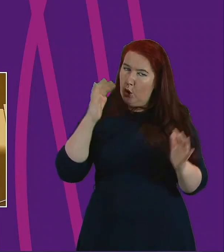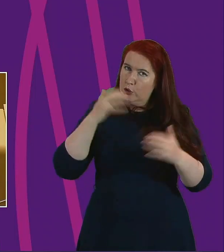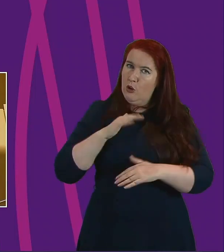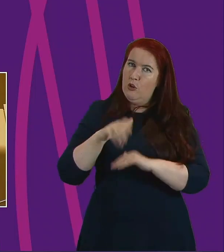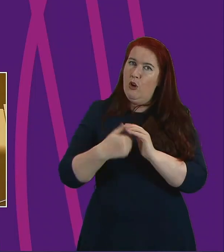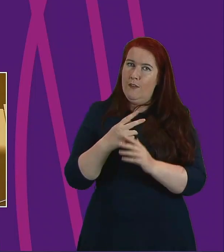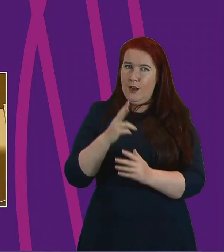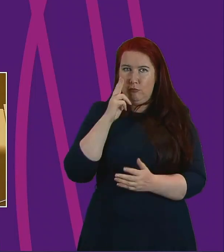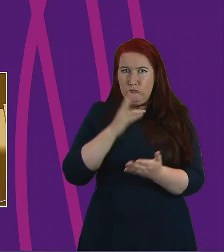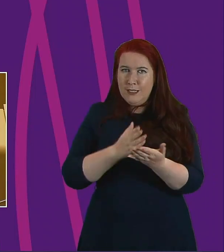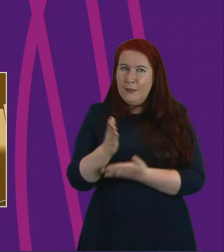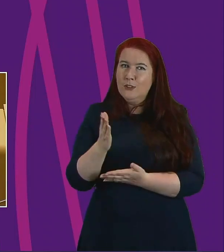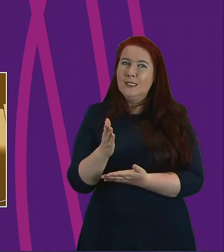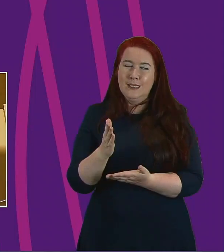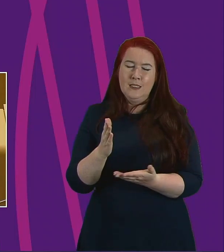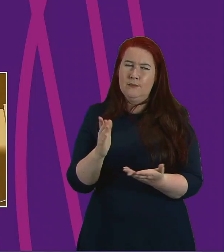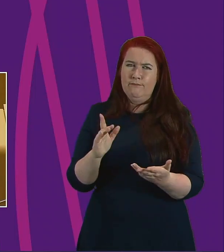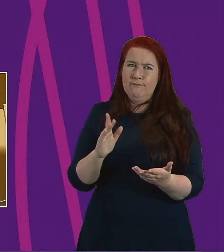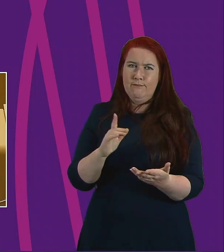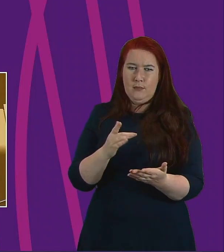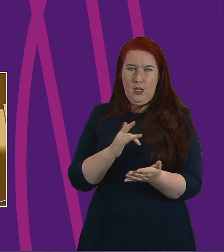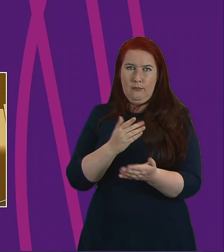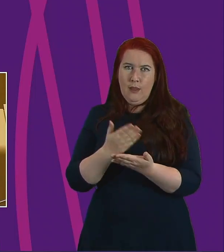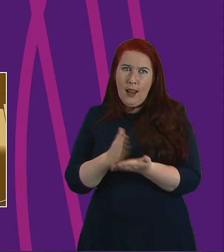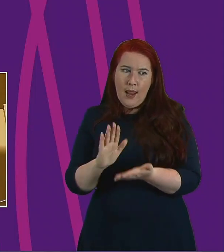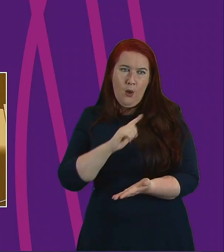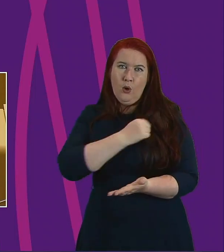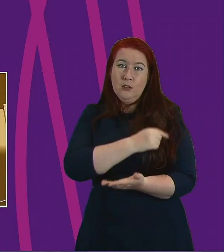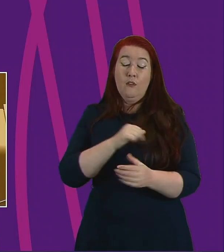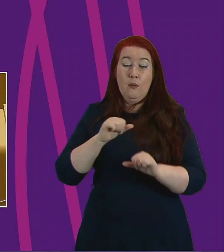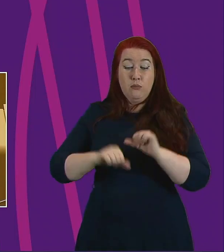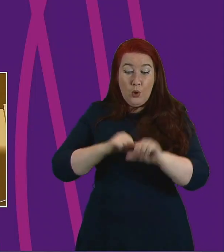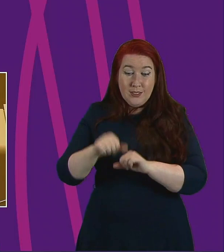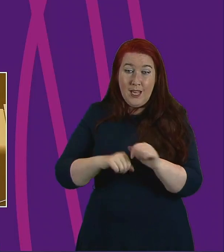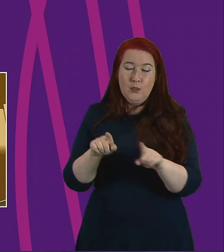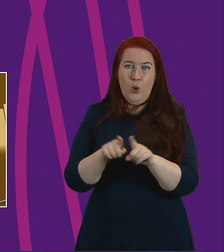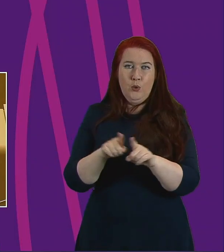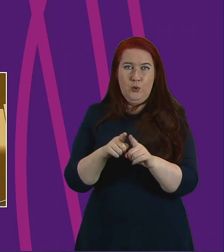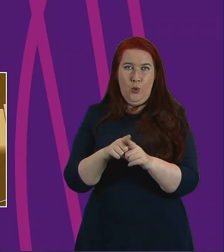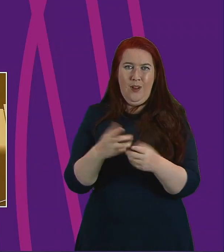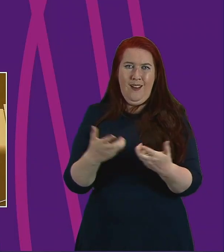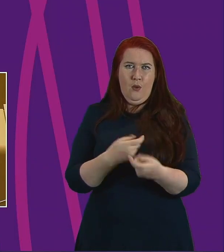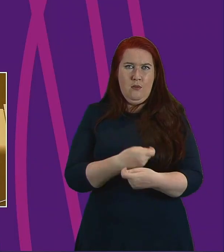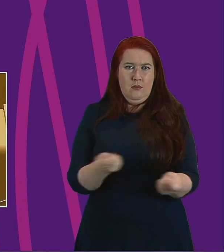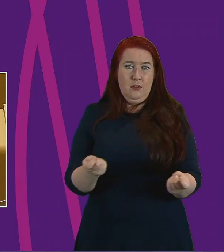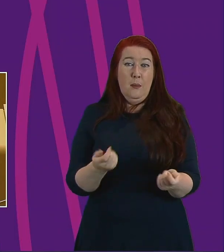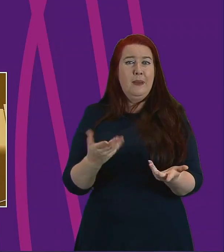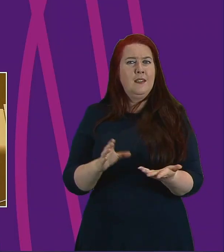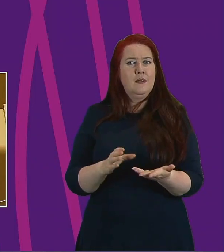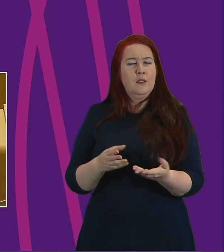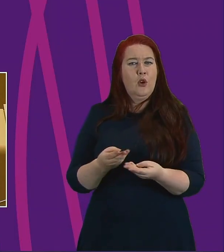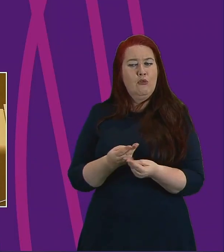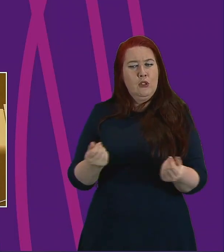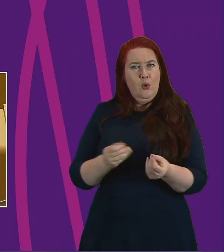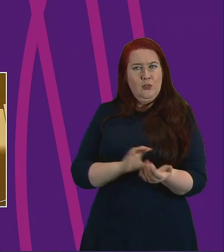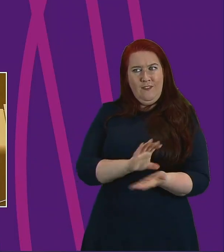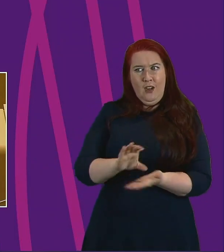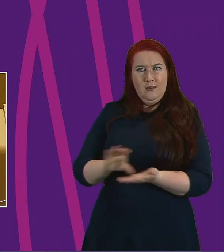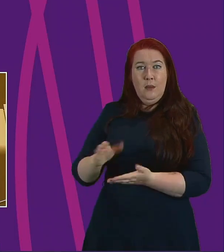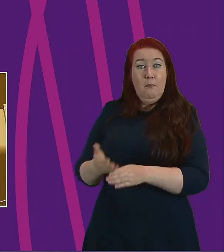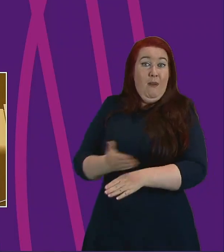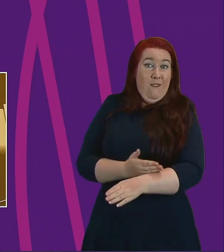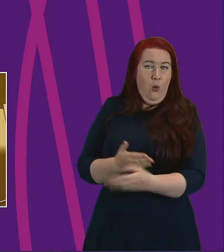both the application process and the distribution of funds. Resources were awarded before guidance was put in place and this did raise some questions.